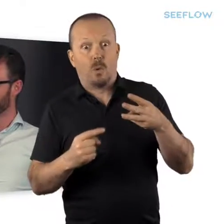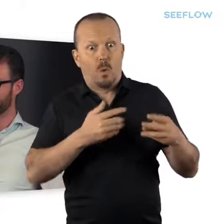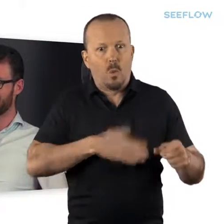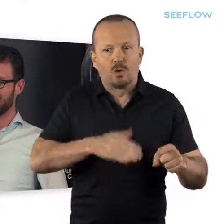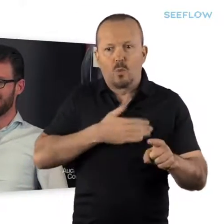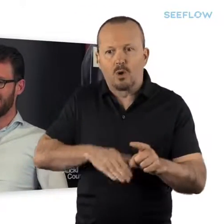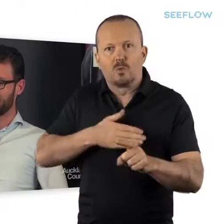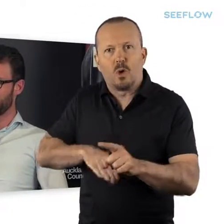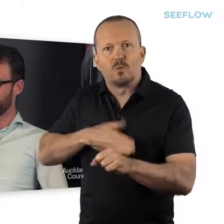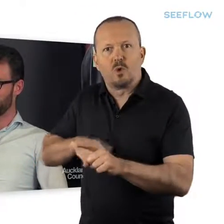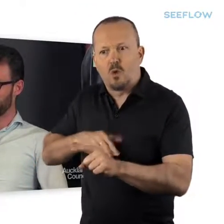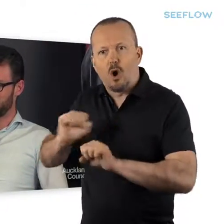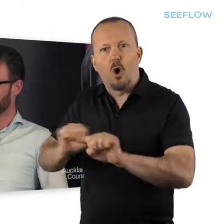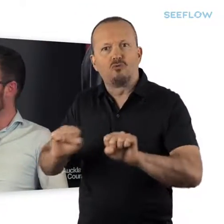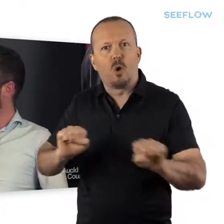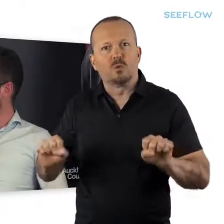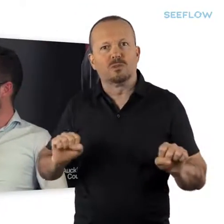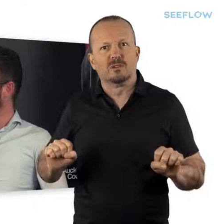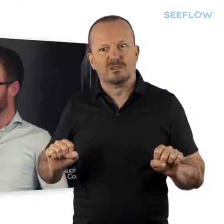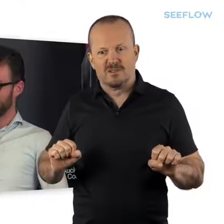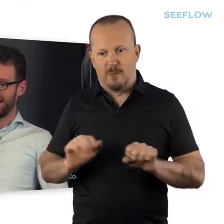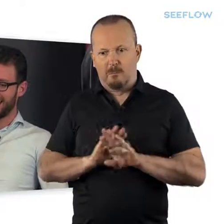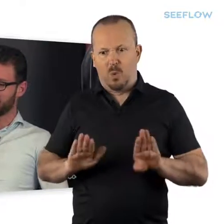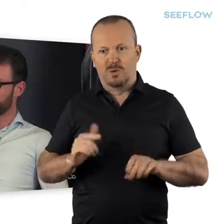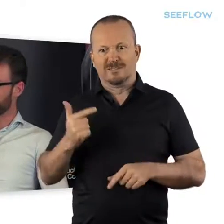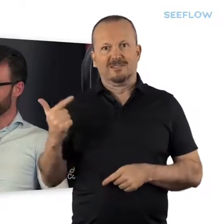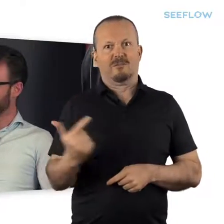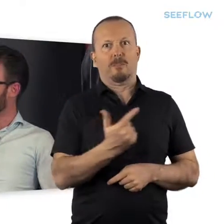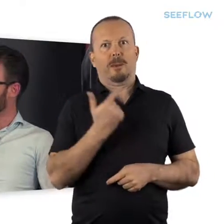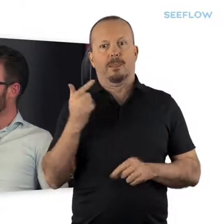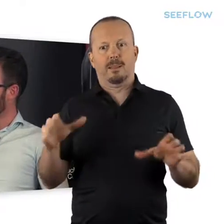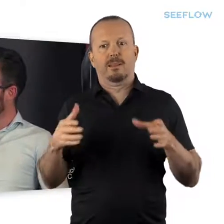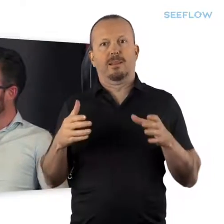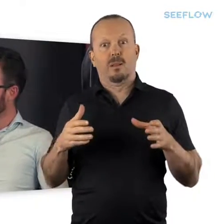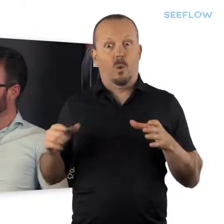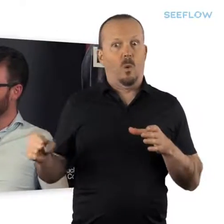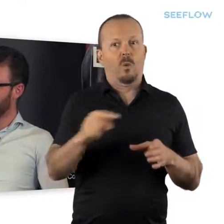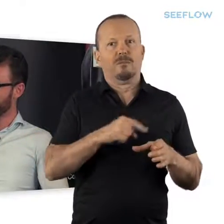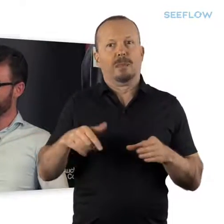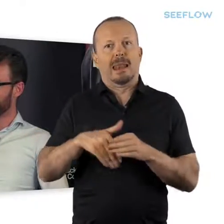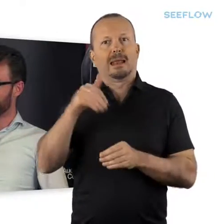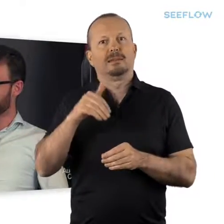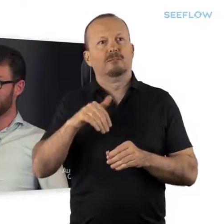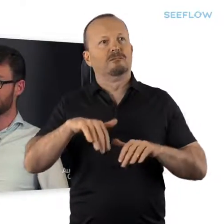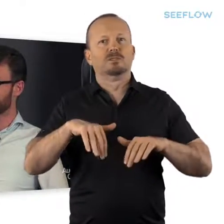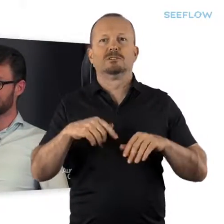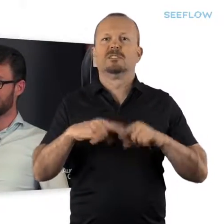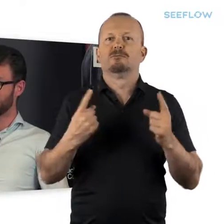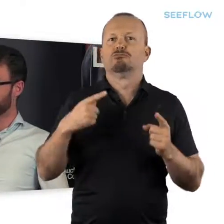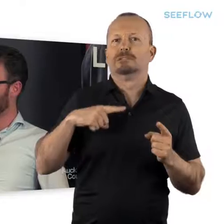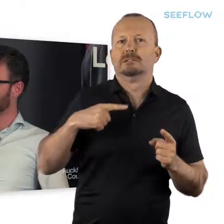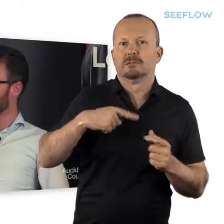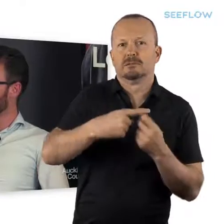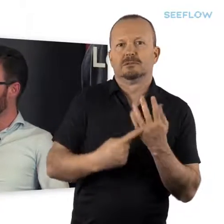And sometimes you're on a board of seven people, everyone's been elected for different things, and it takes